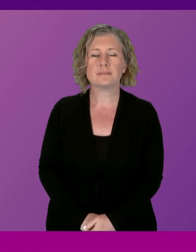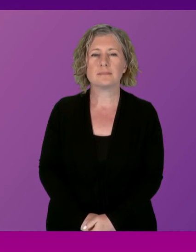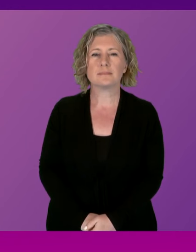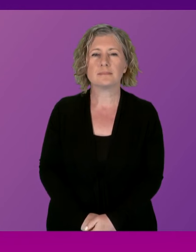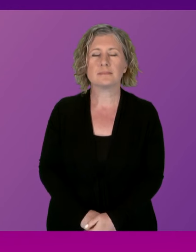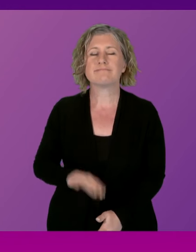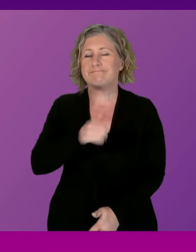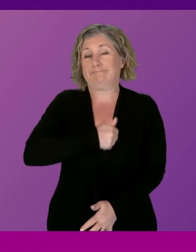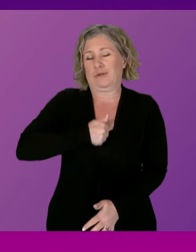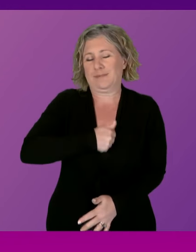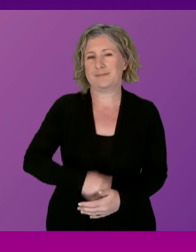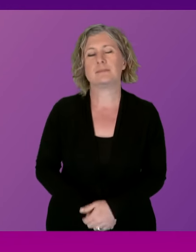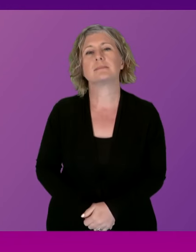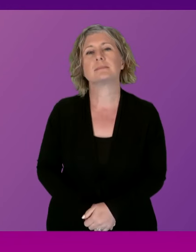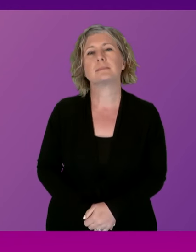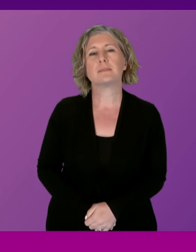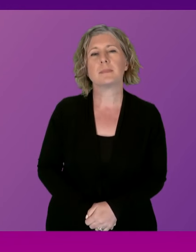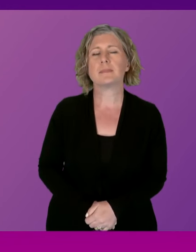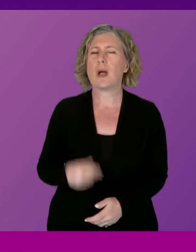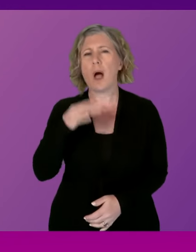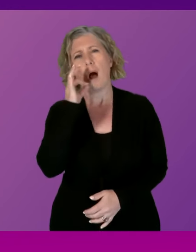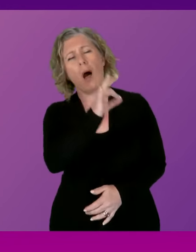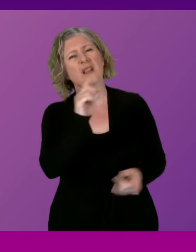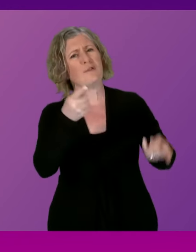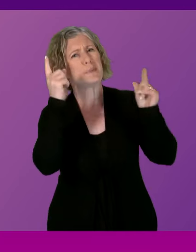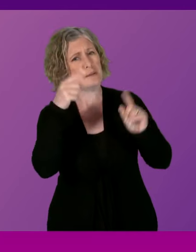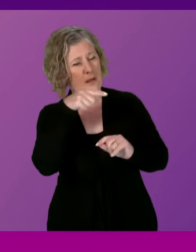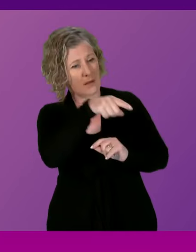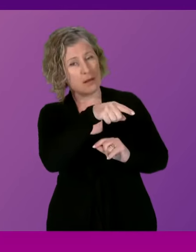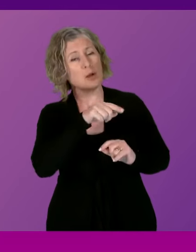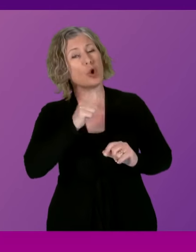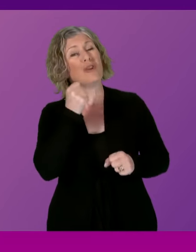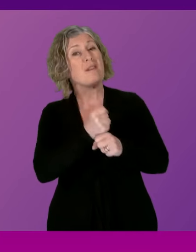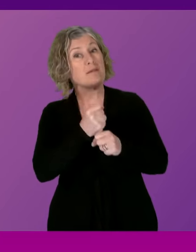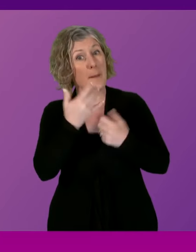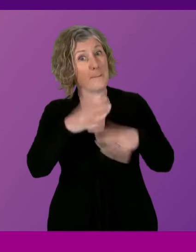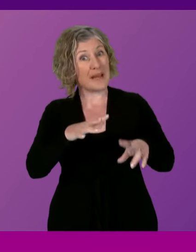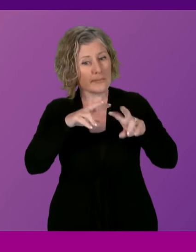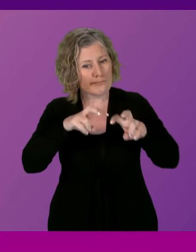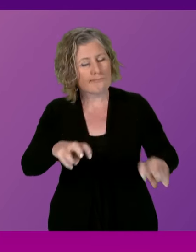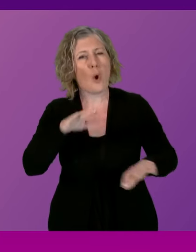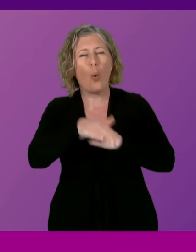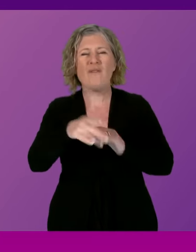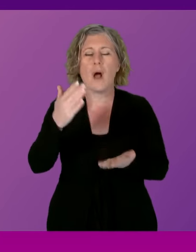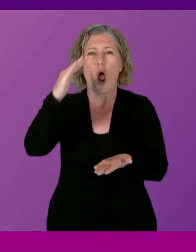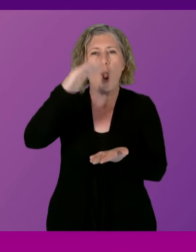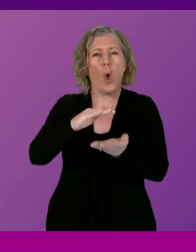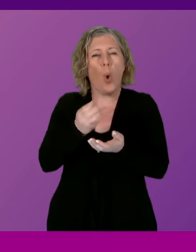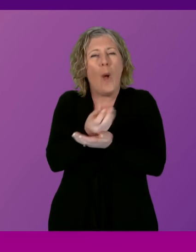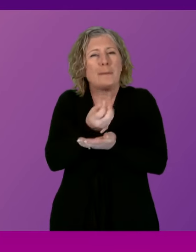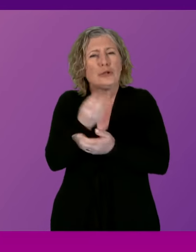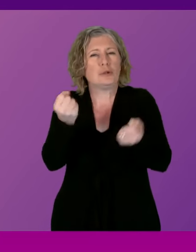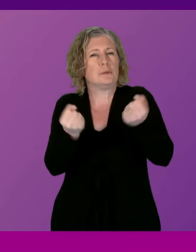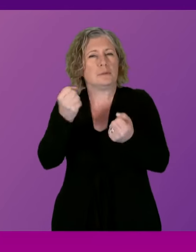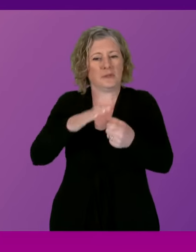I'm sorry. To ask the First Minister what assessment the Scottish Government has made of the impact of the low-emission zone in Glasgow. First